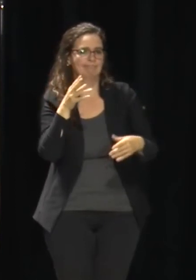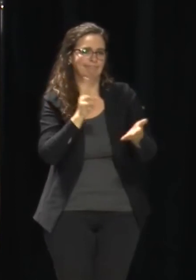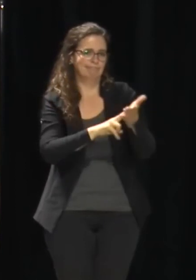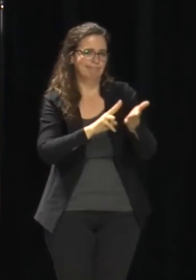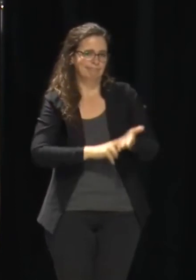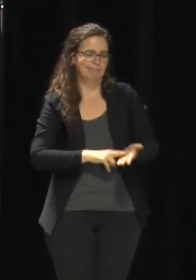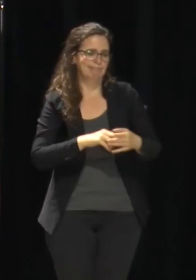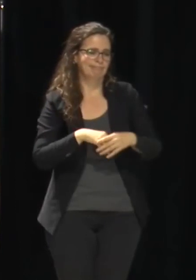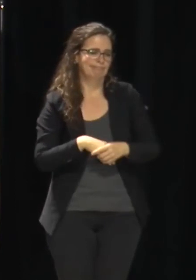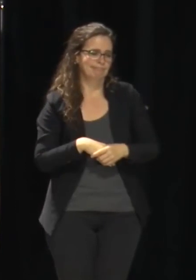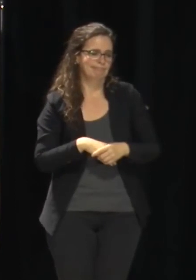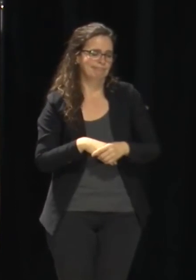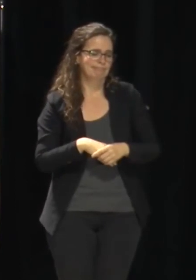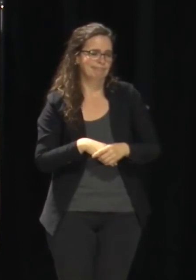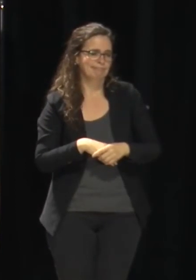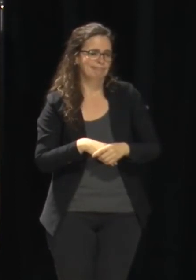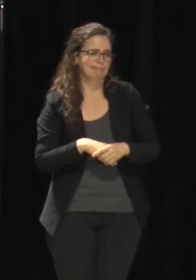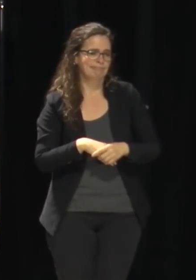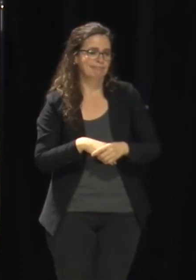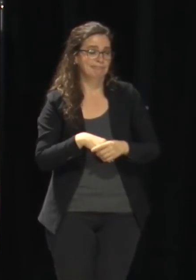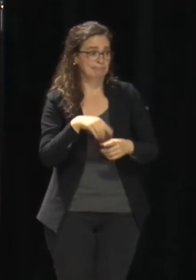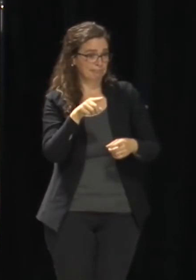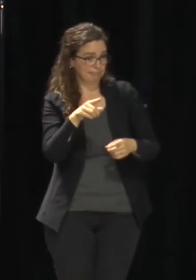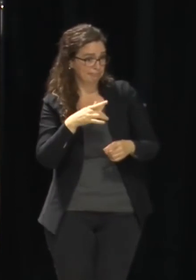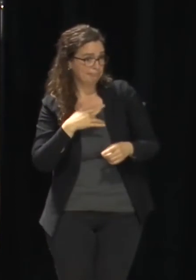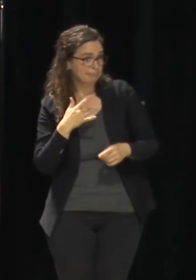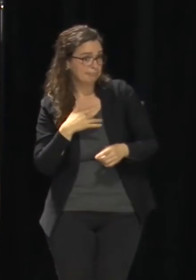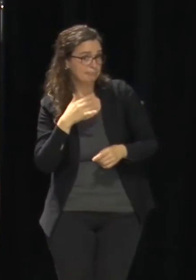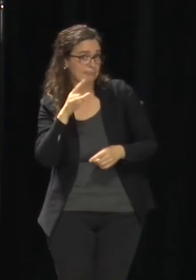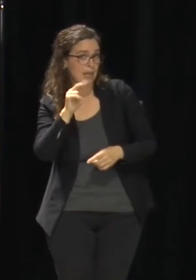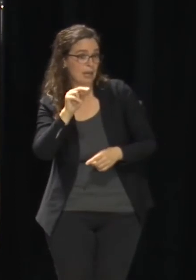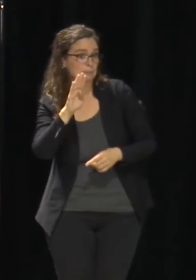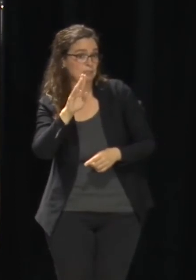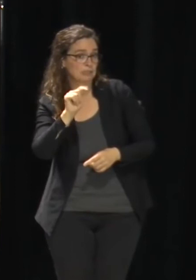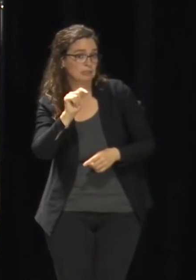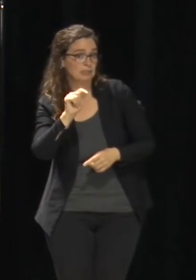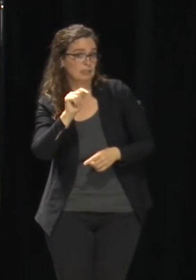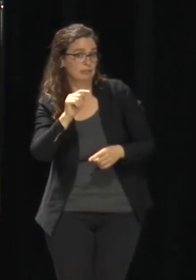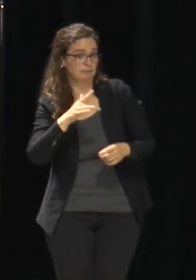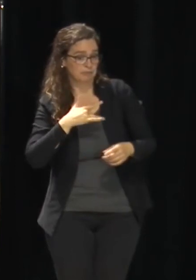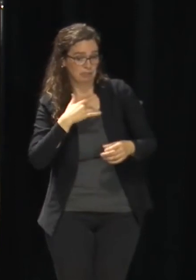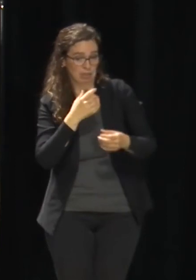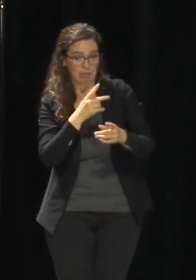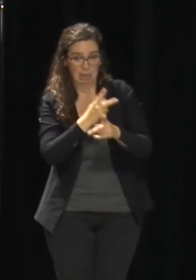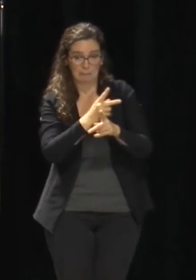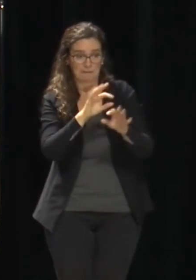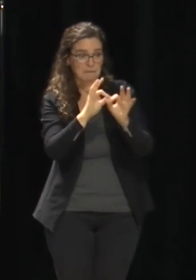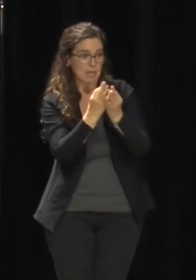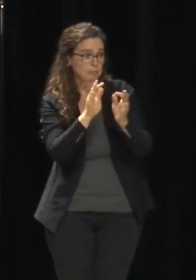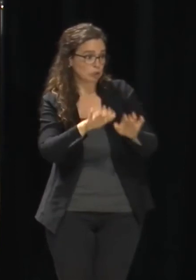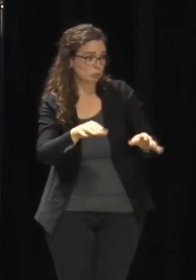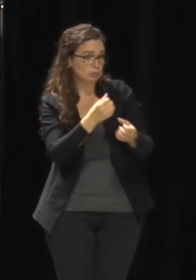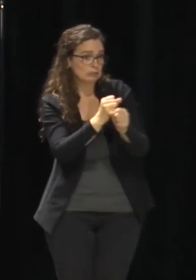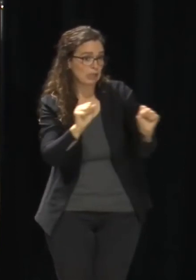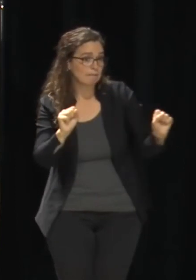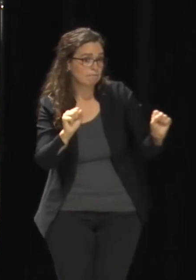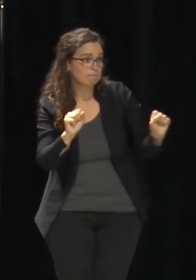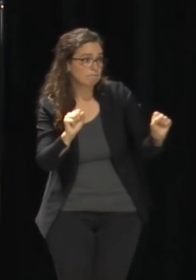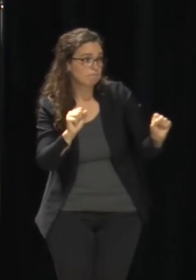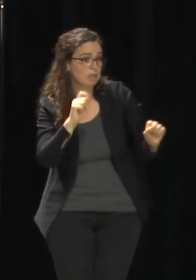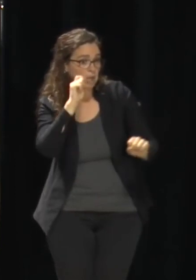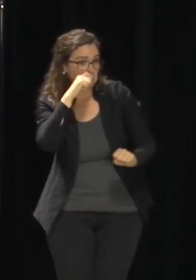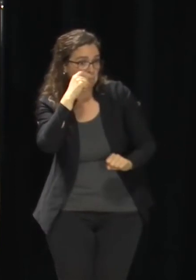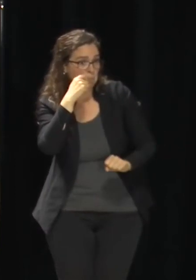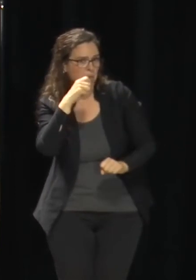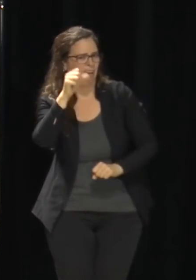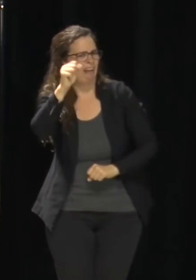you know, essentially get quick tests. And it's going to help more and more. And I think, again, in the beginning